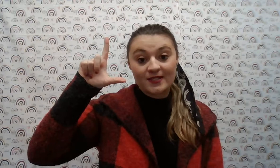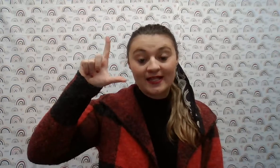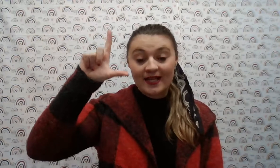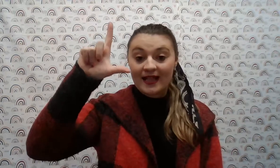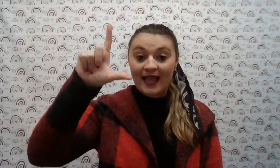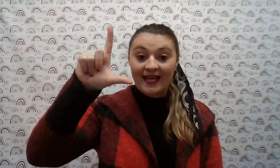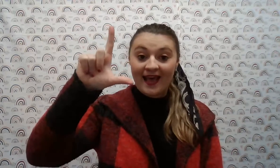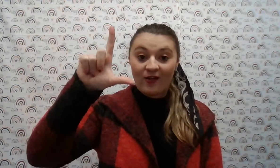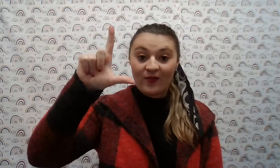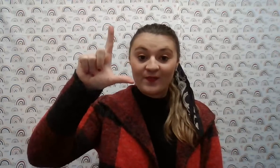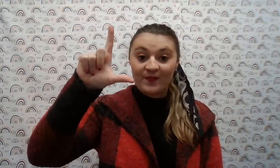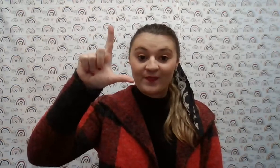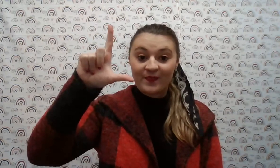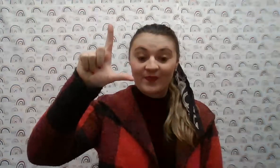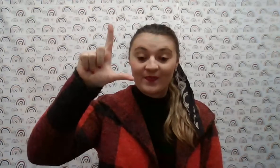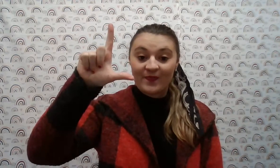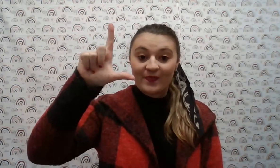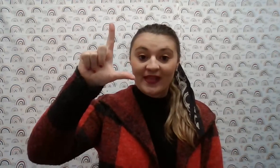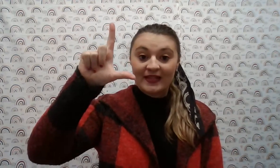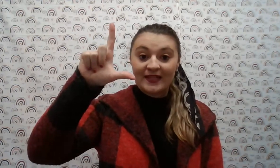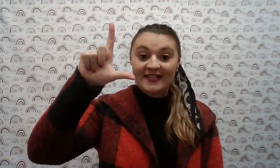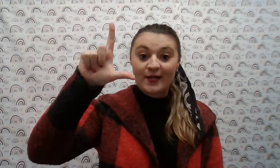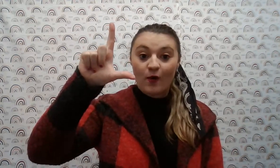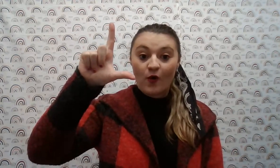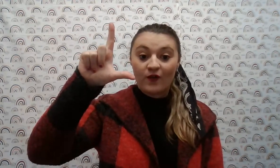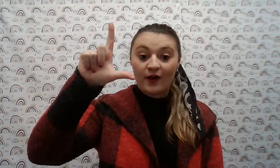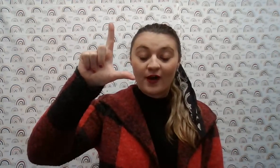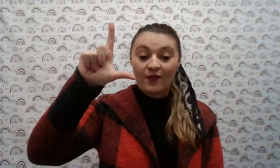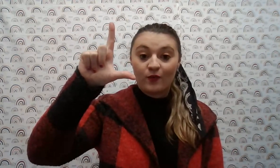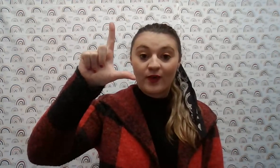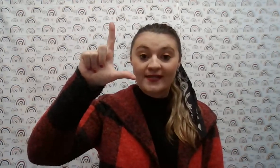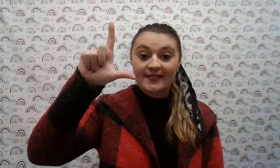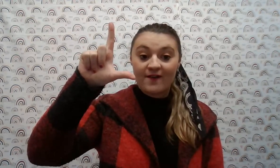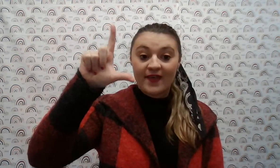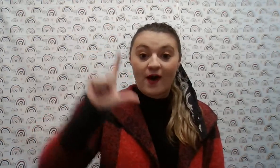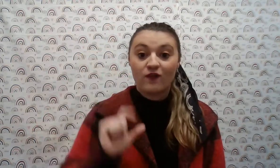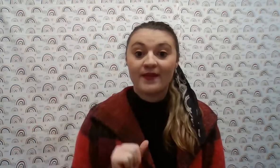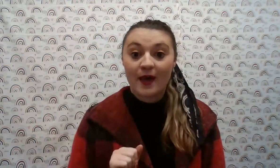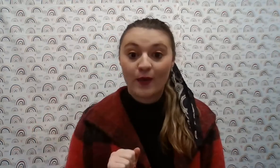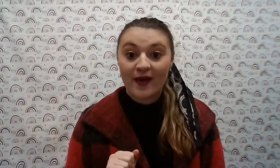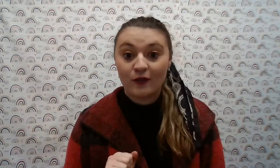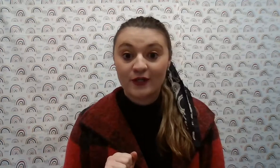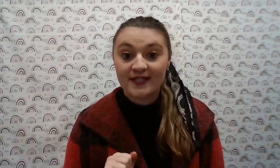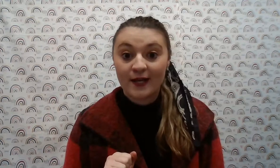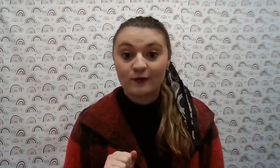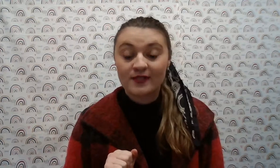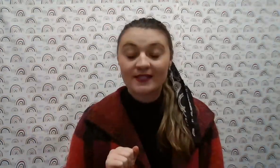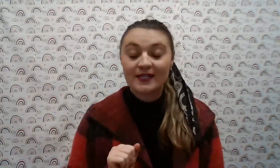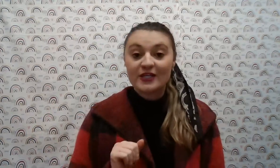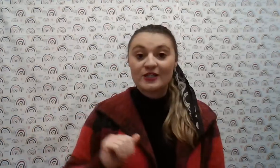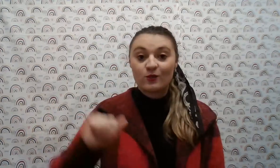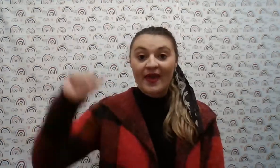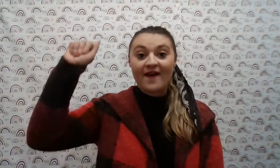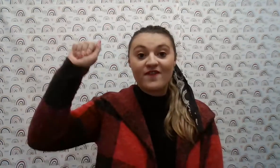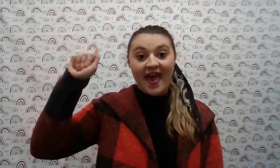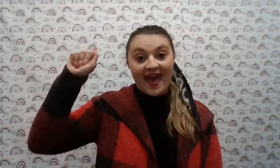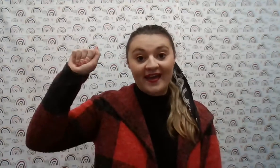like an L. Let's go over the rest of the alphabet that we have learned, kiddos. So we have A,